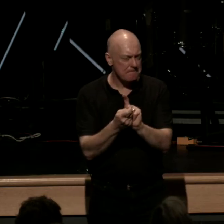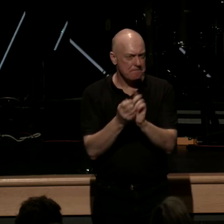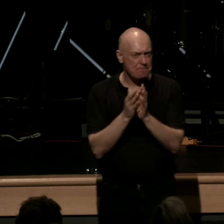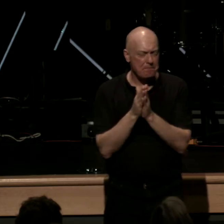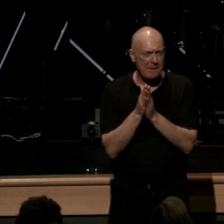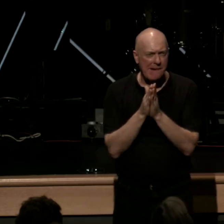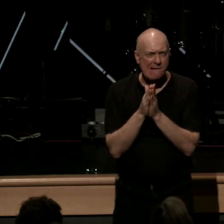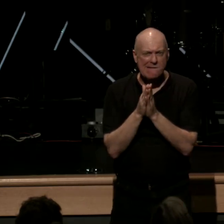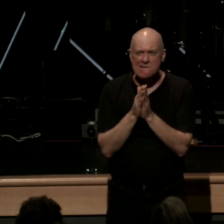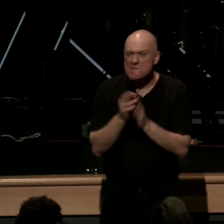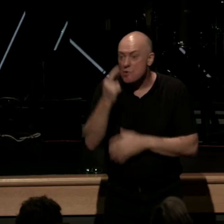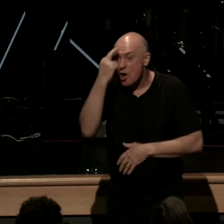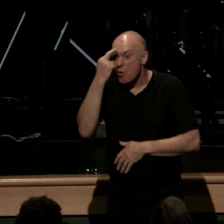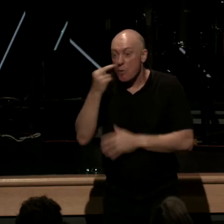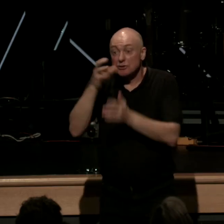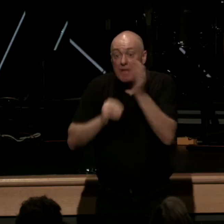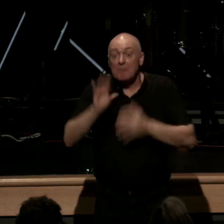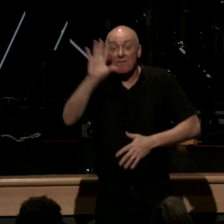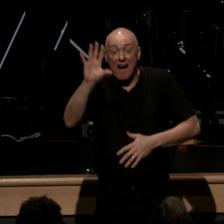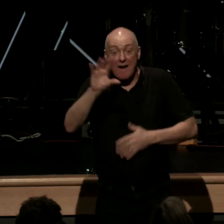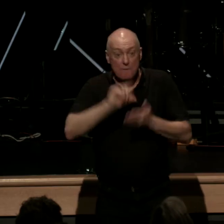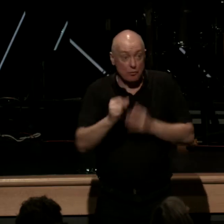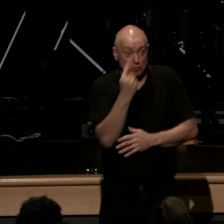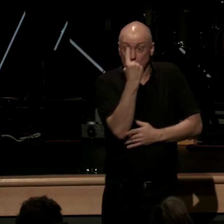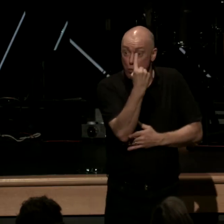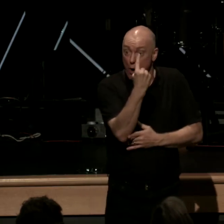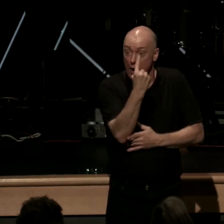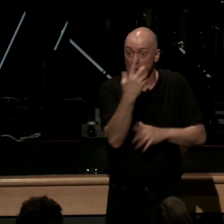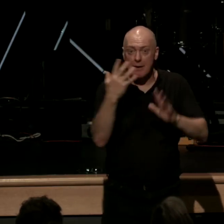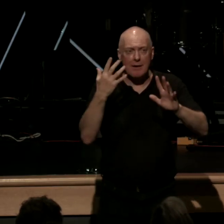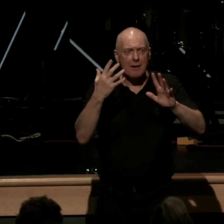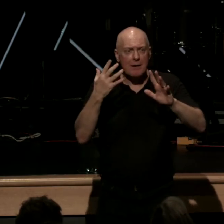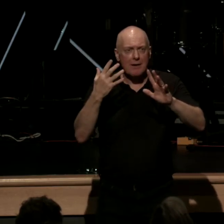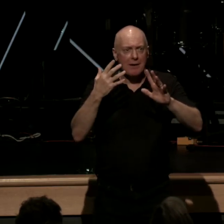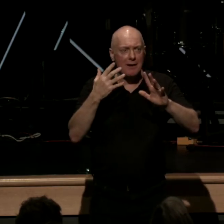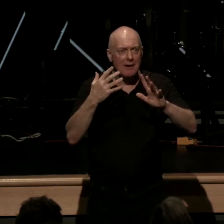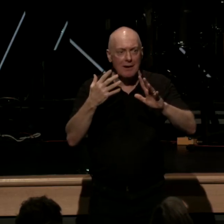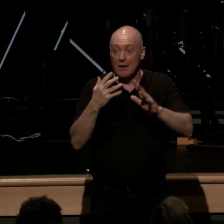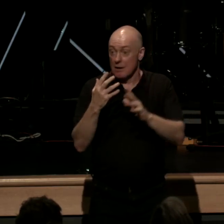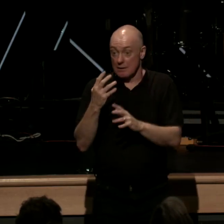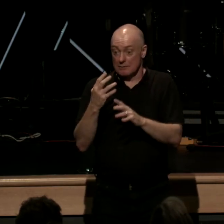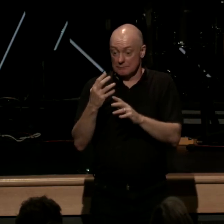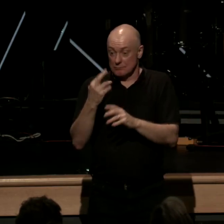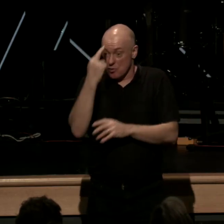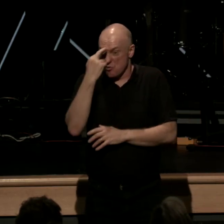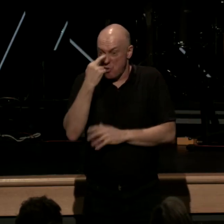Reformation Romans 5 verse 1 building off of all of Romans leading up to this point with the word therefore